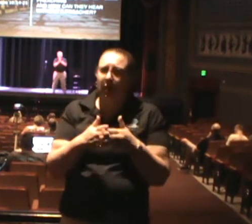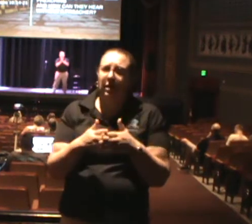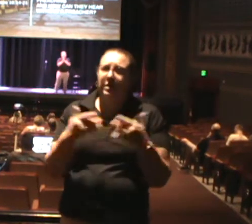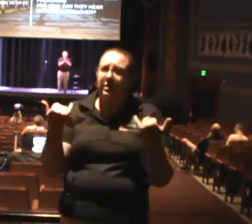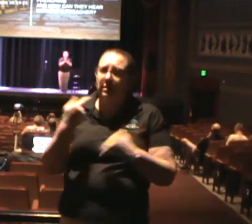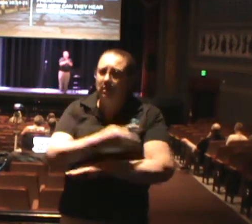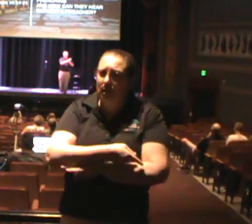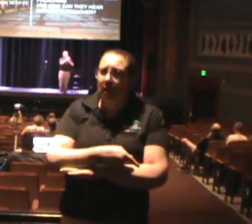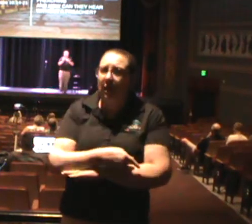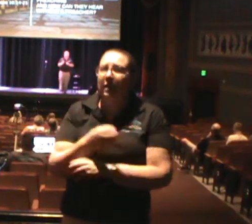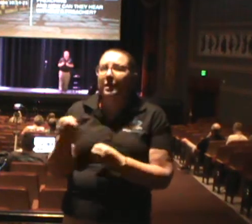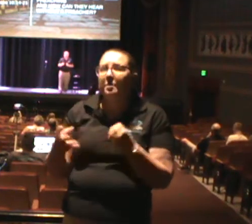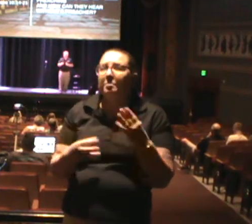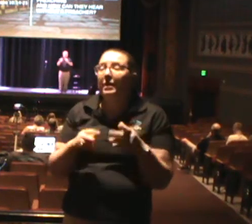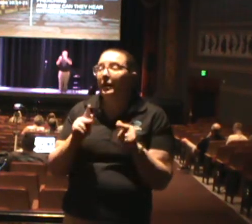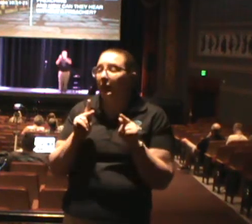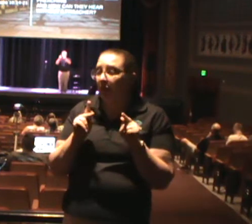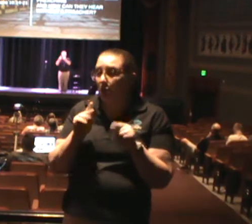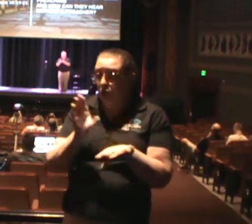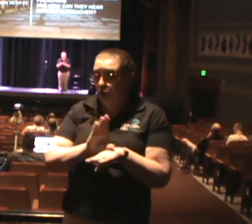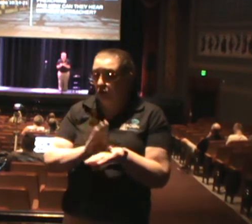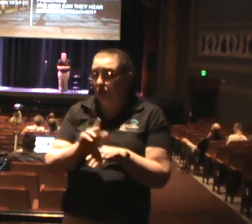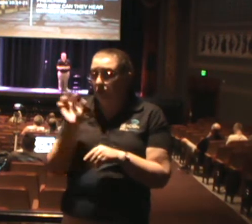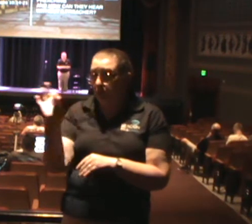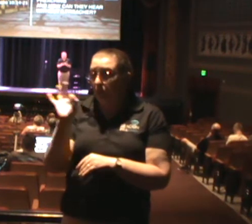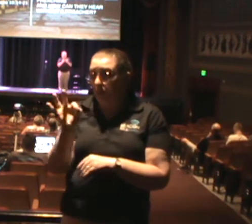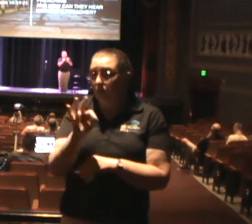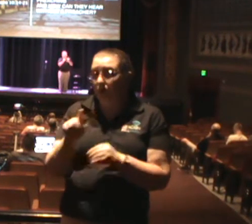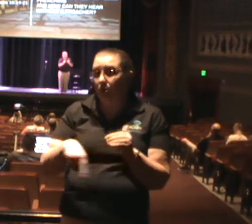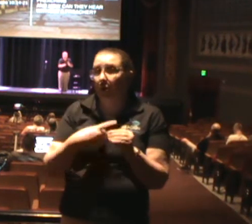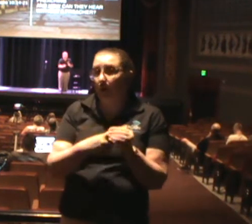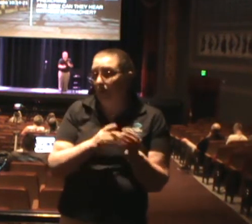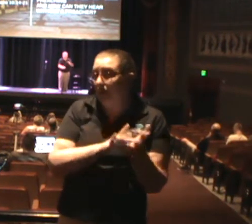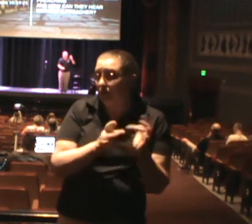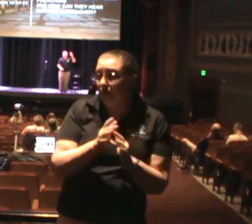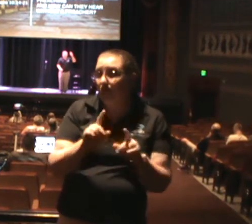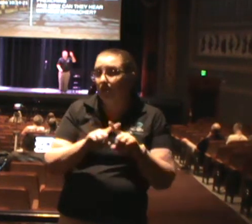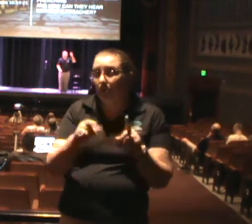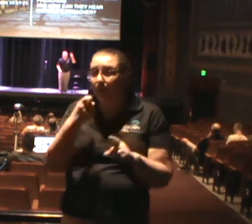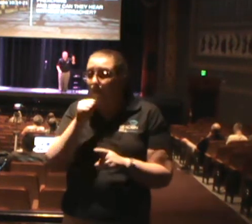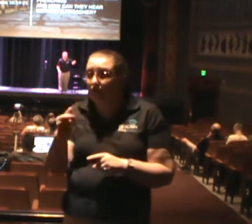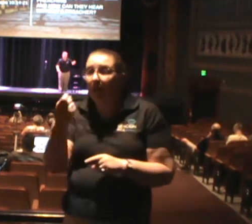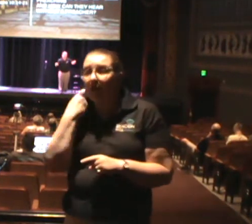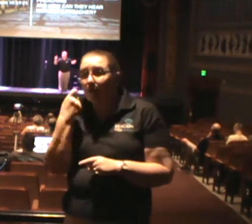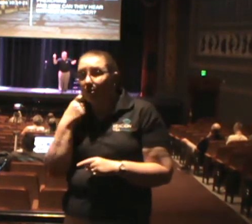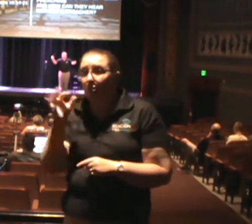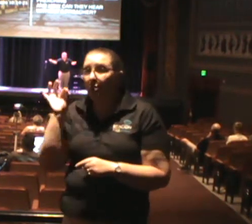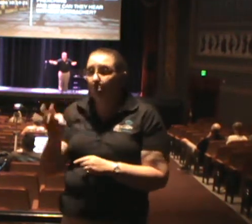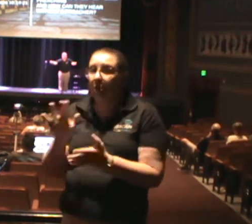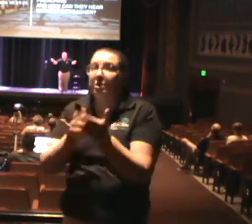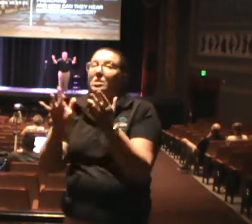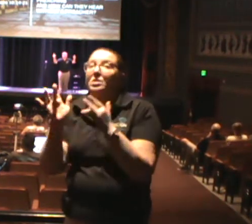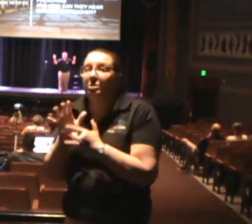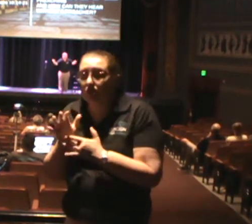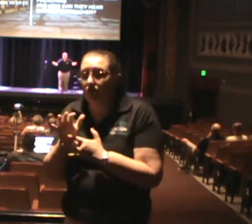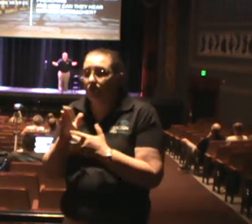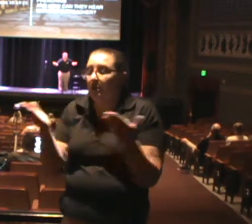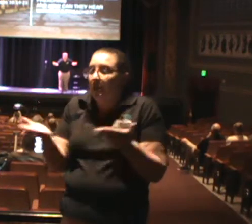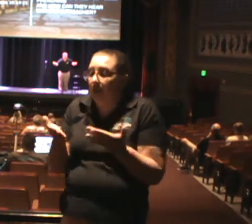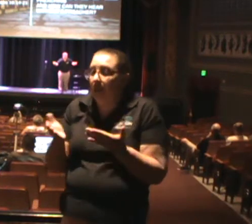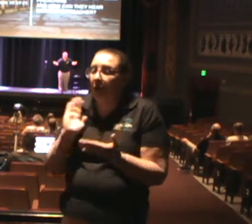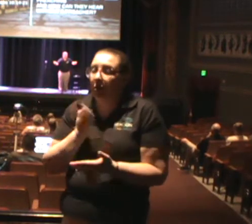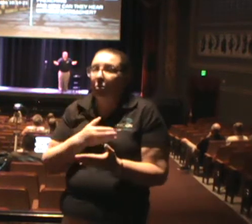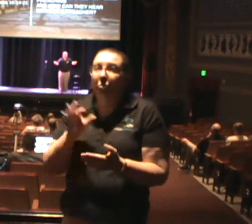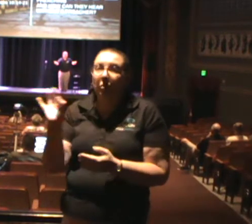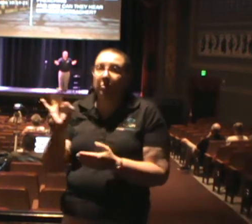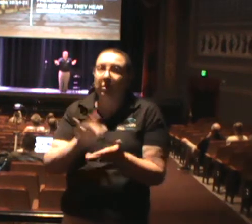many churches that preach about Jesus, but they don't preach Jesus. Here at Beacon Hill, we preach Jesus and Jesus crucified every